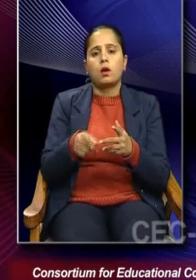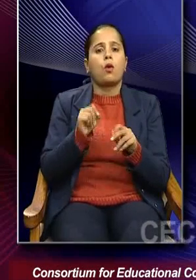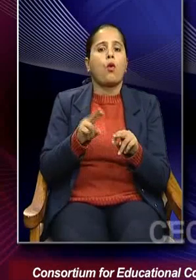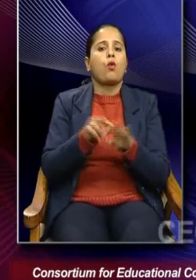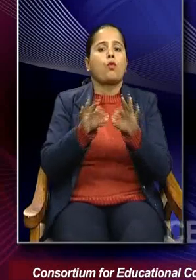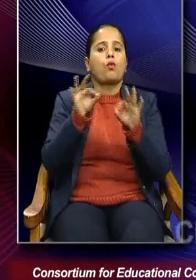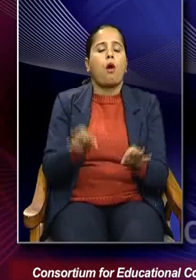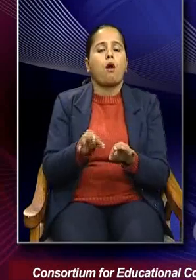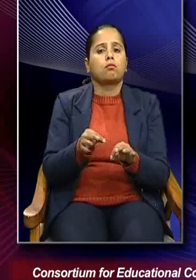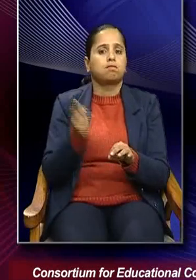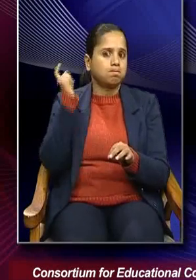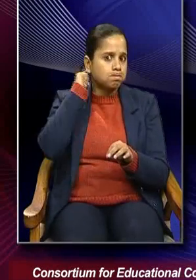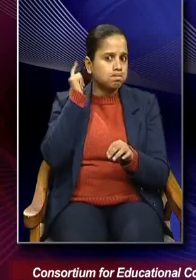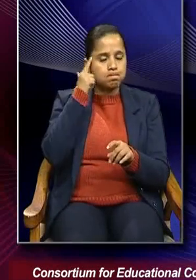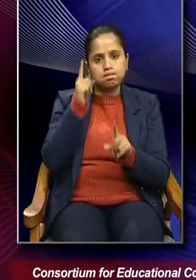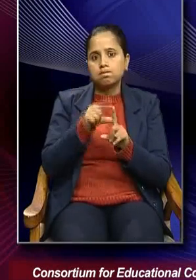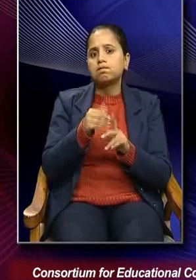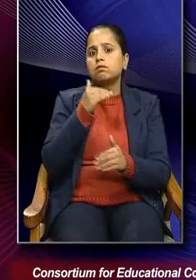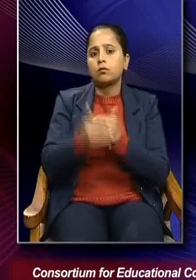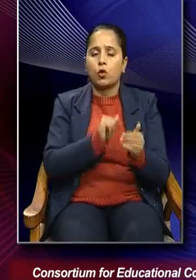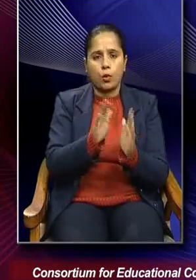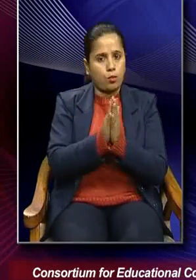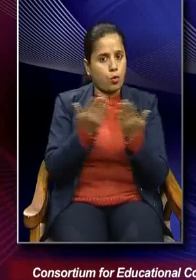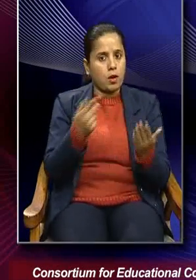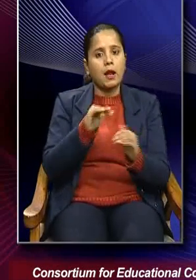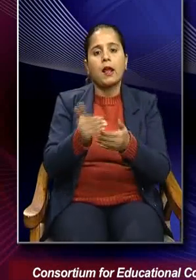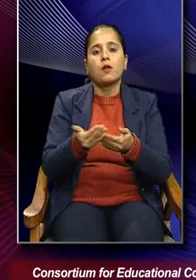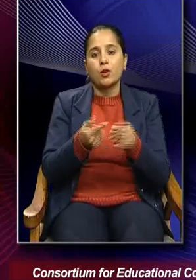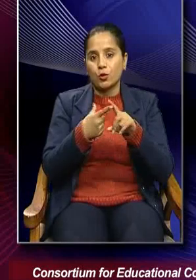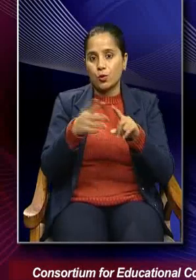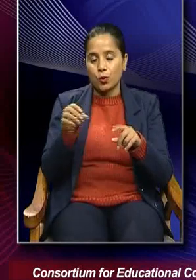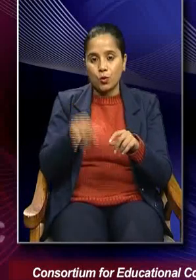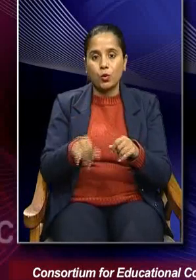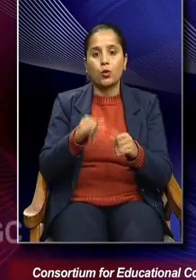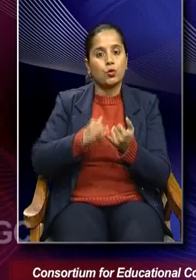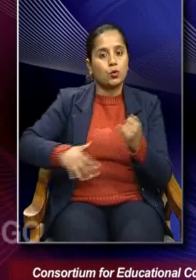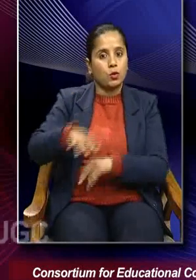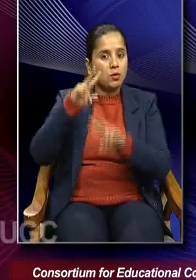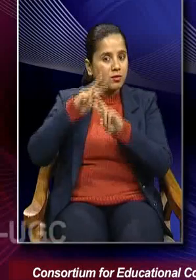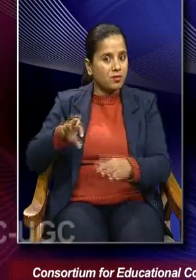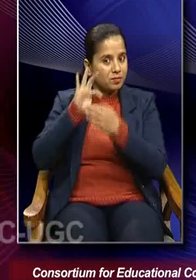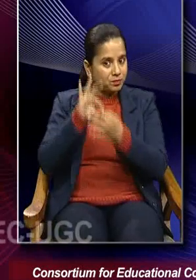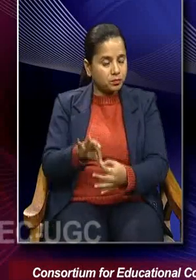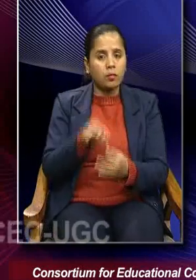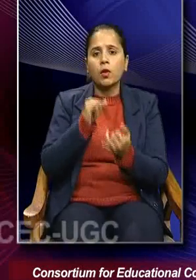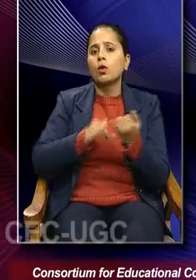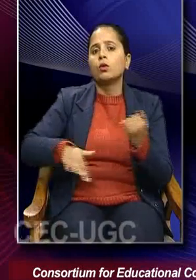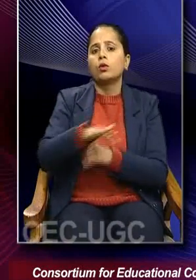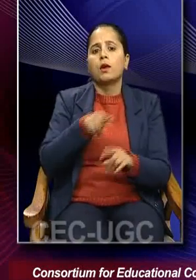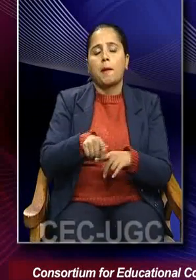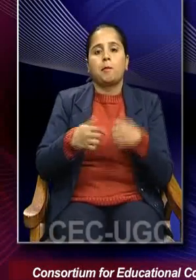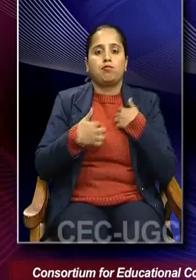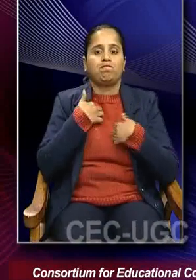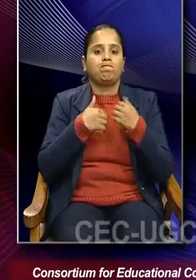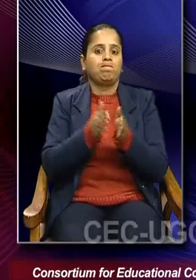consciousness. He says in his book, The Invitation to Sociology, that sociology is a passion,